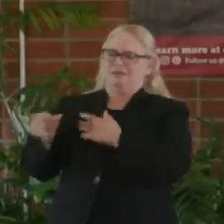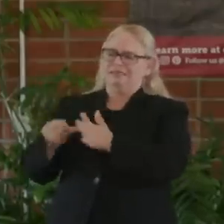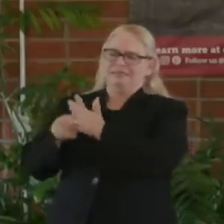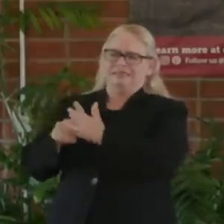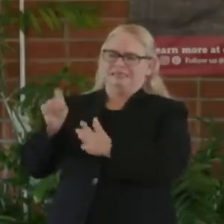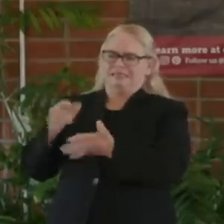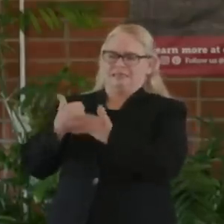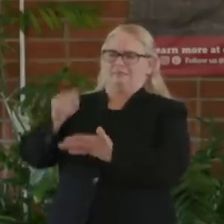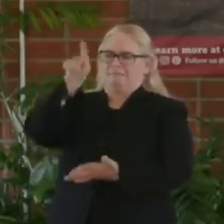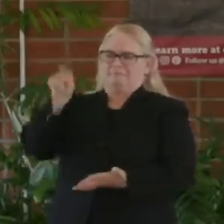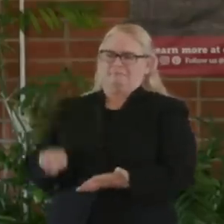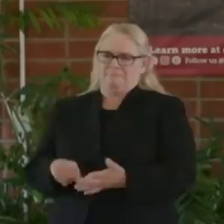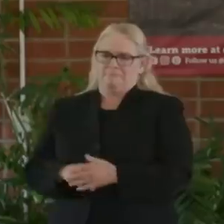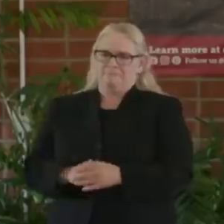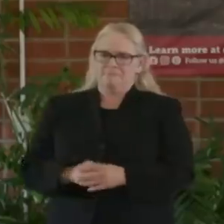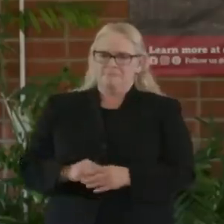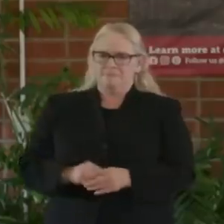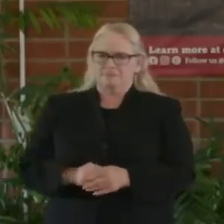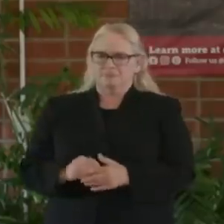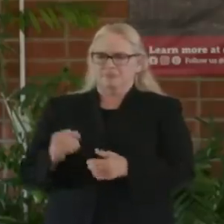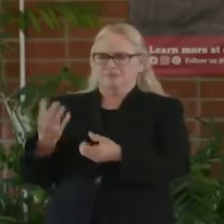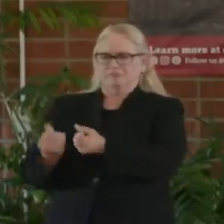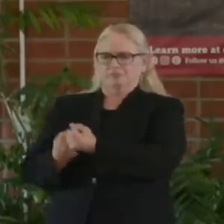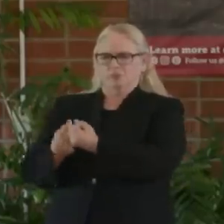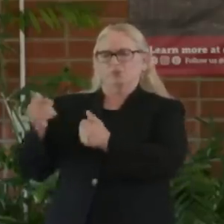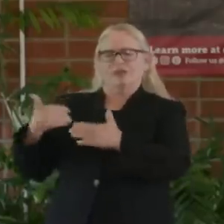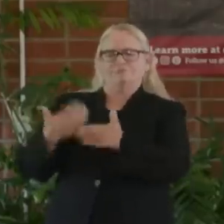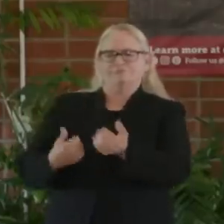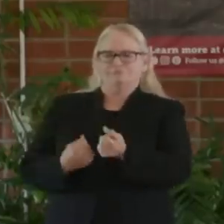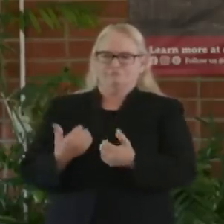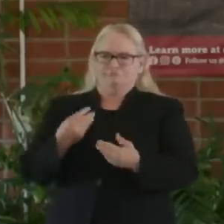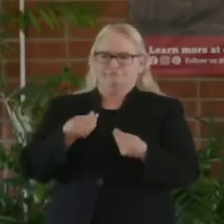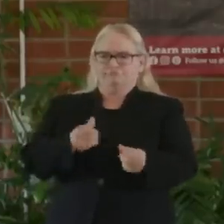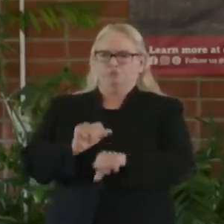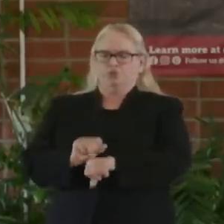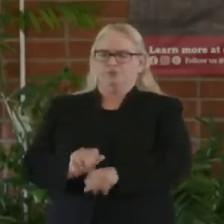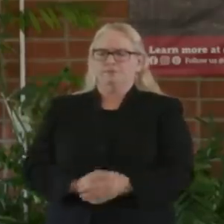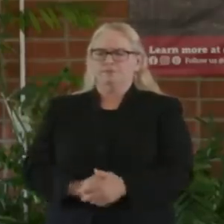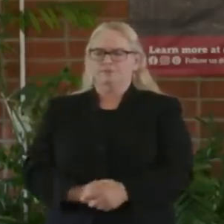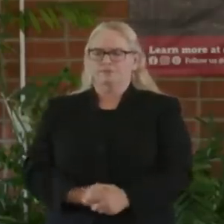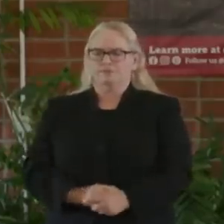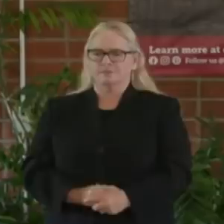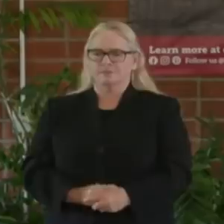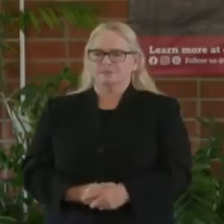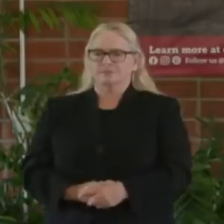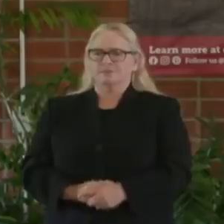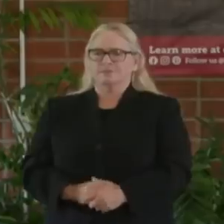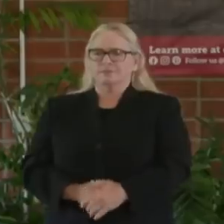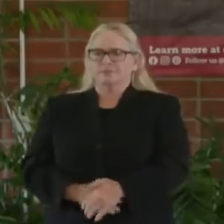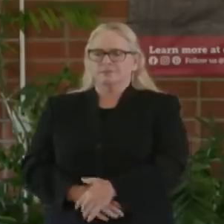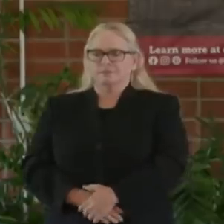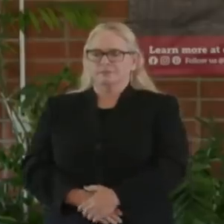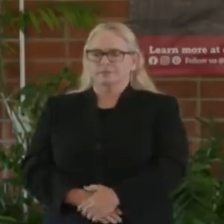infrastructure that's already in place. What's also in place, deeply ingrained in our mindset, is the example of what occurred